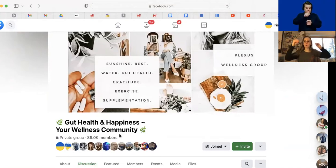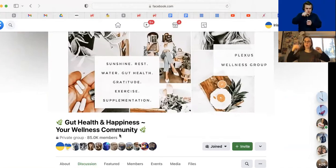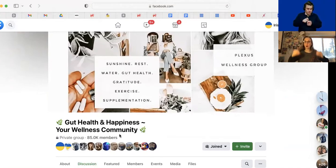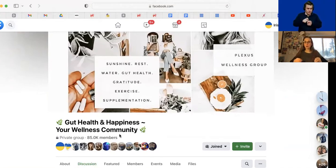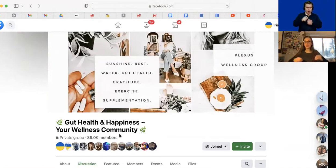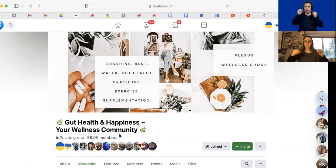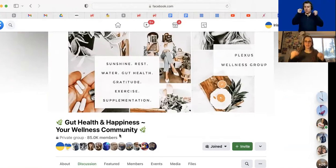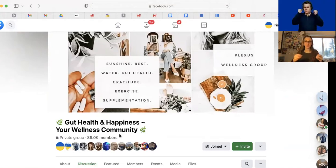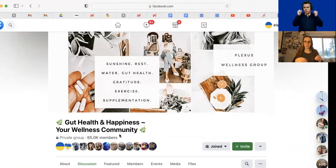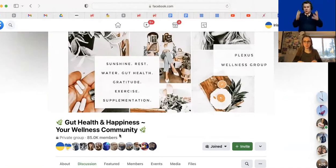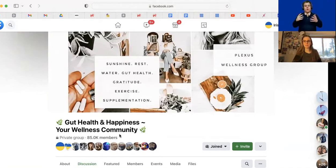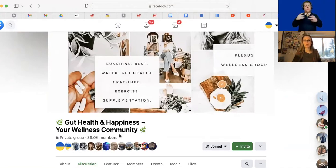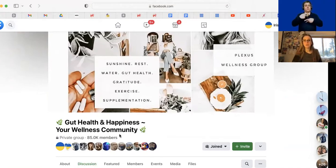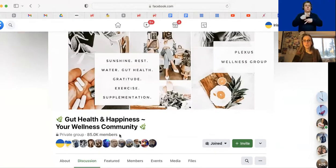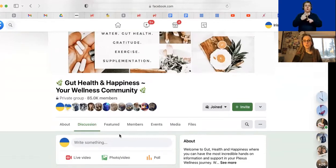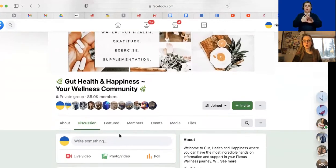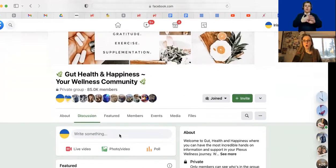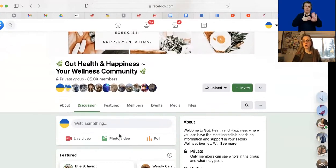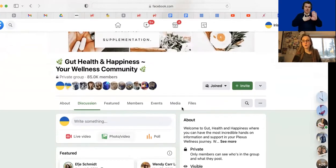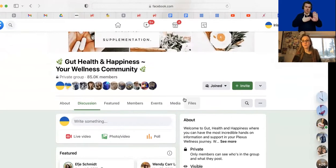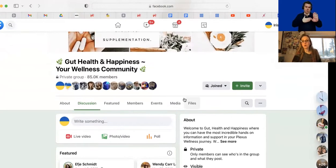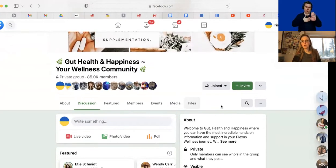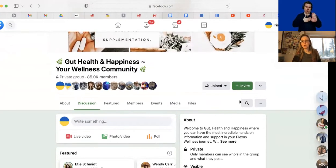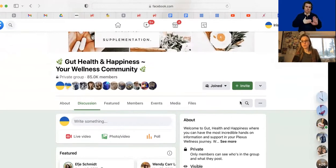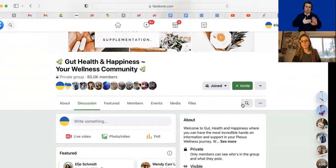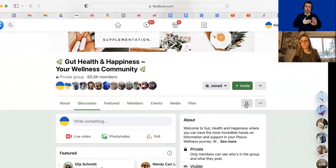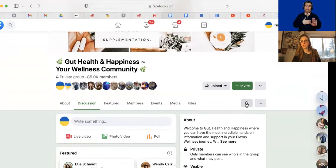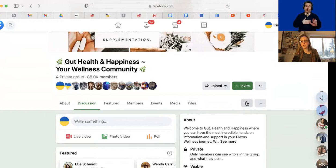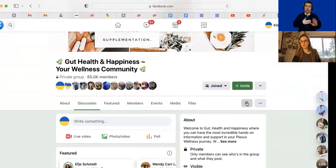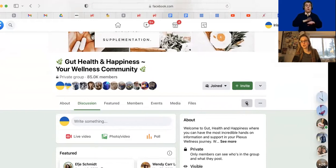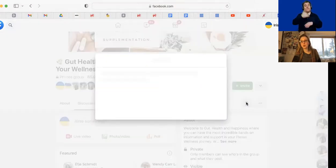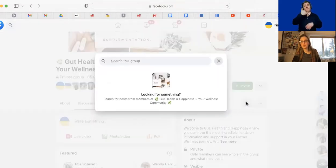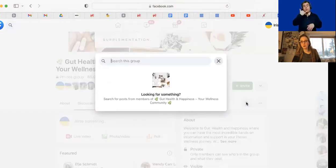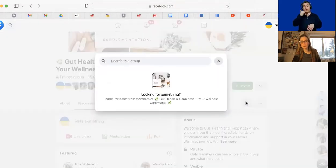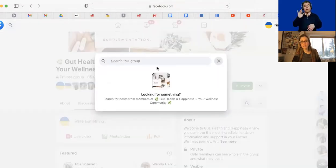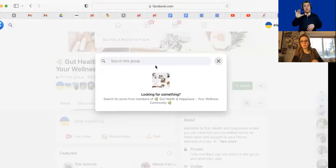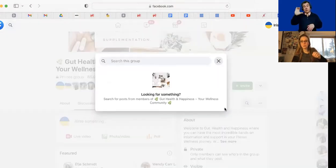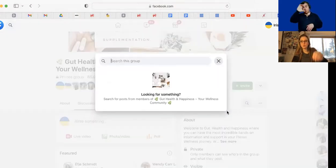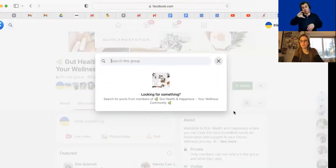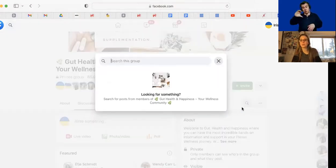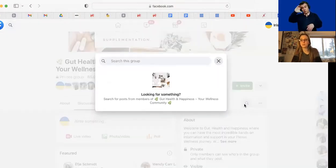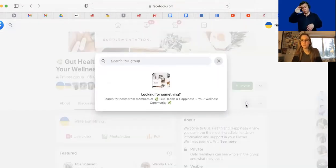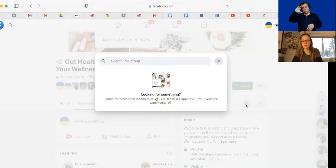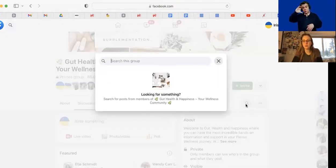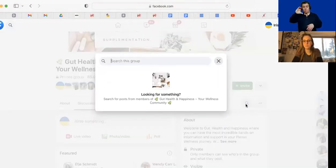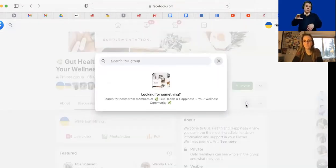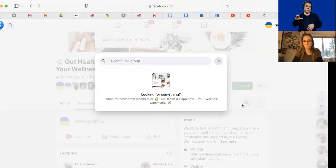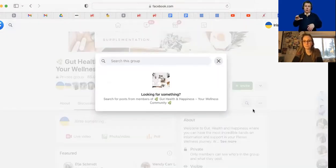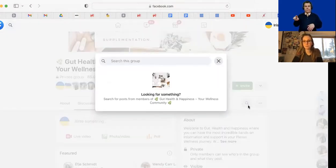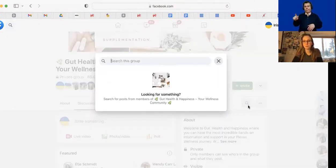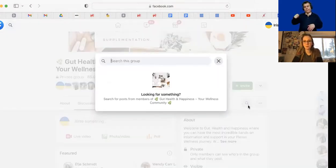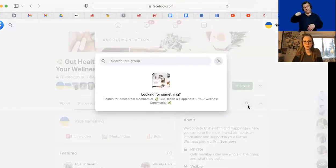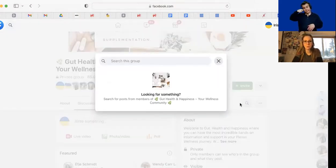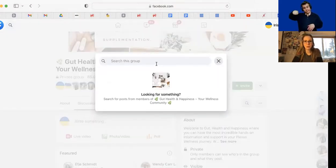of product testimonies. So on your phone, you're just going to click search. Or if you're on a laptop, you can click the little, um,